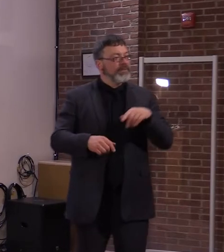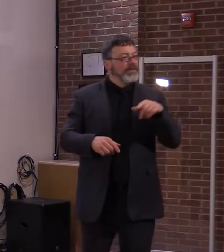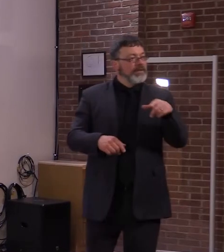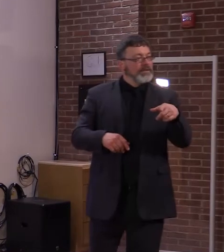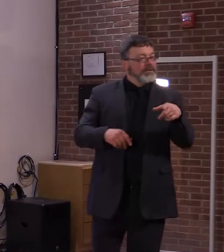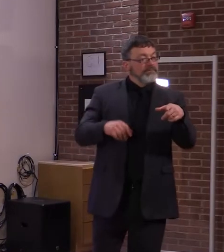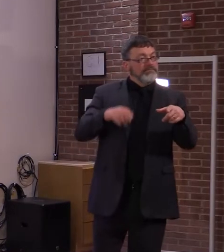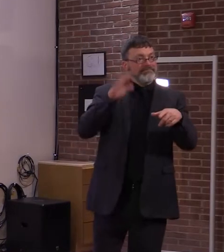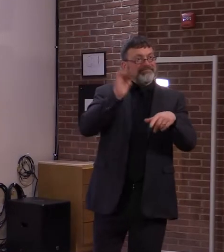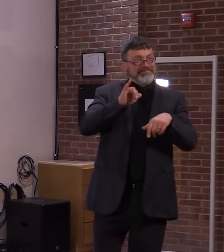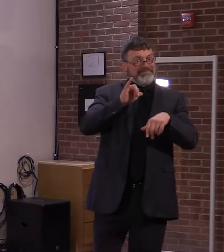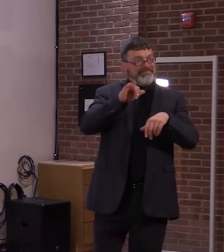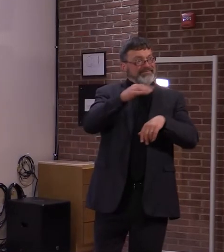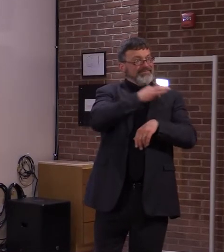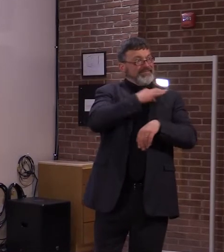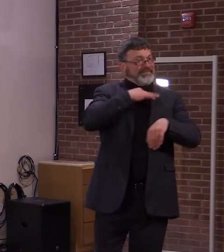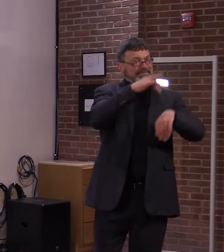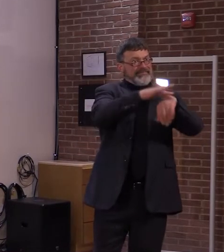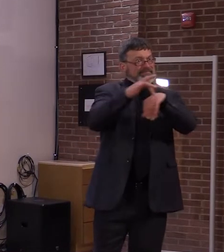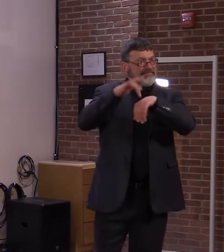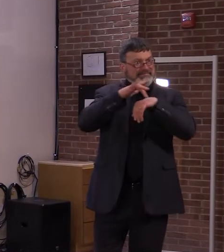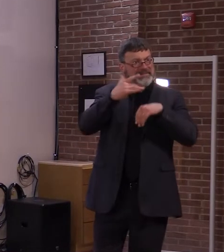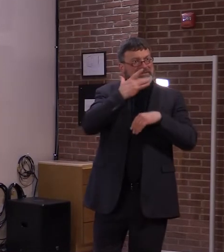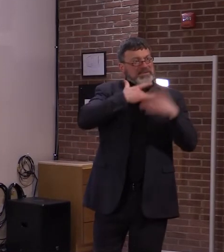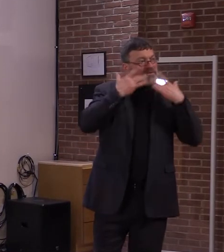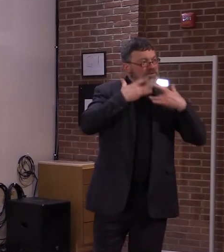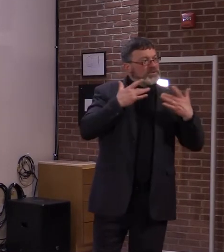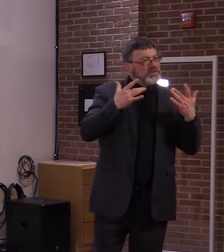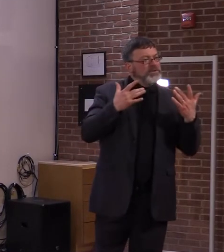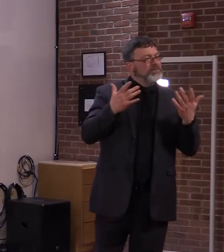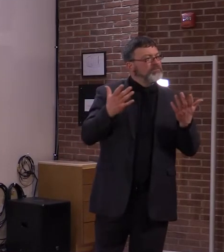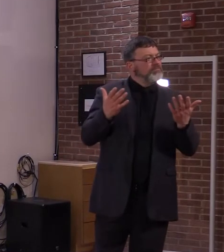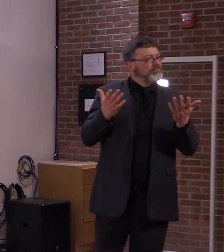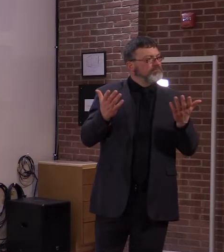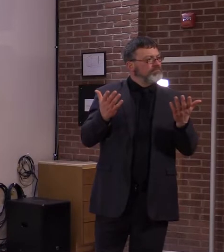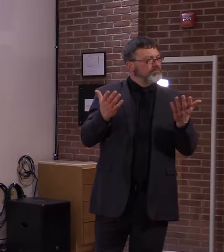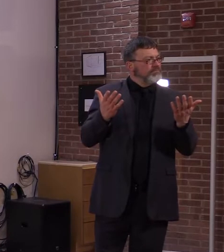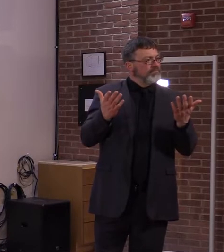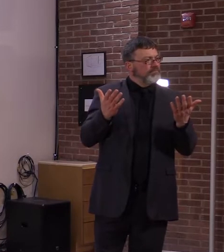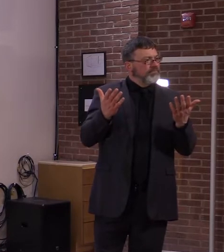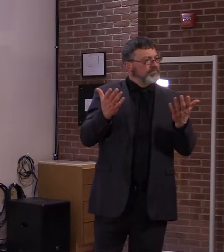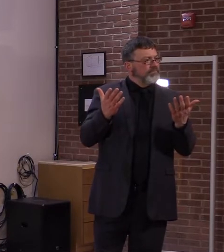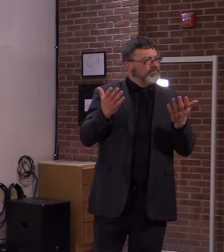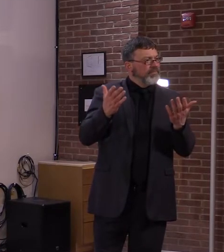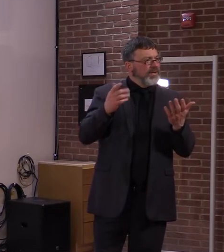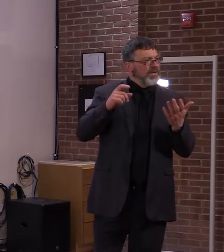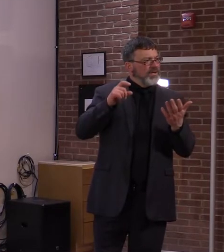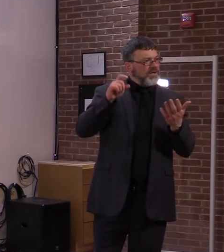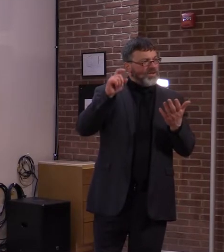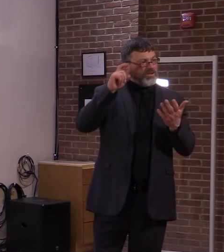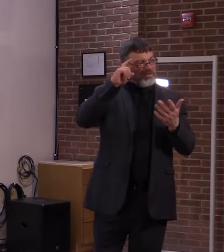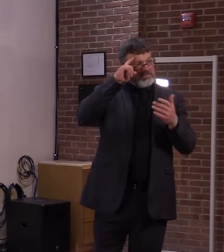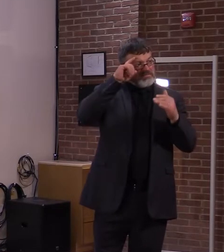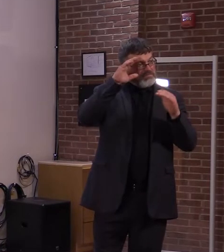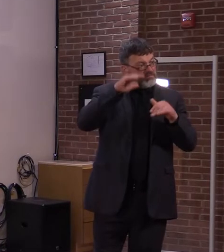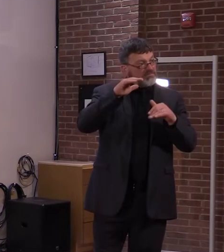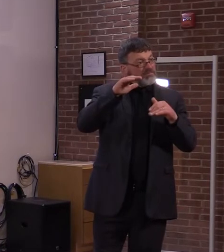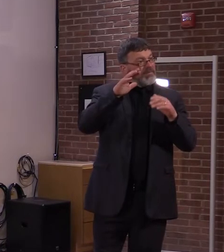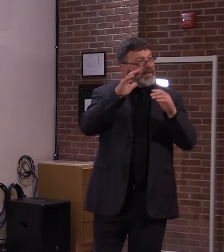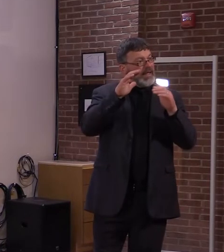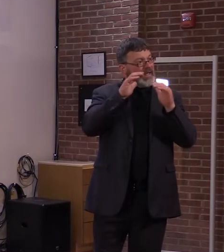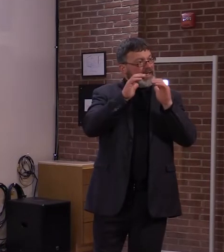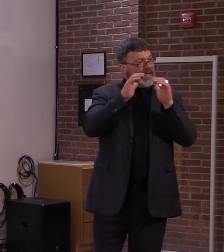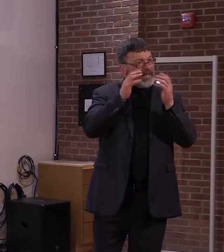specifically looks like. is it the jobs that need to be filled, are they primarily in person, are they a certain sector or other,